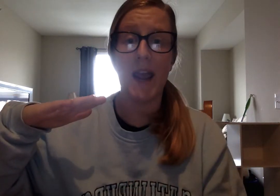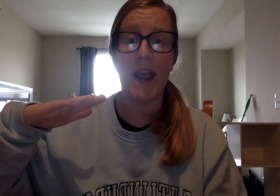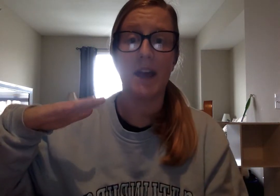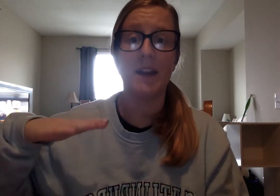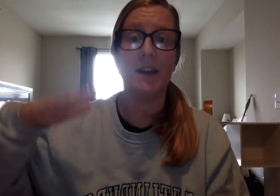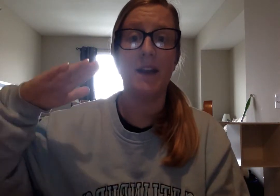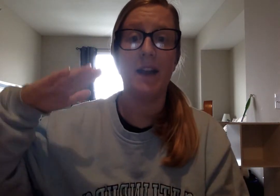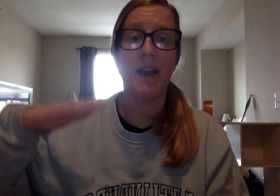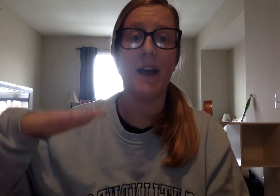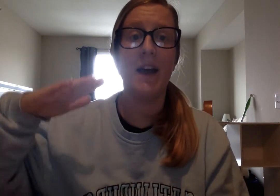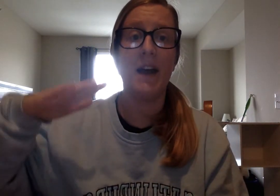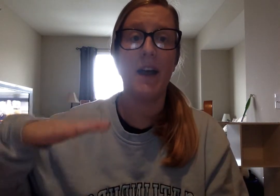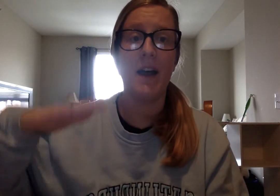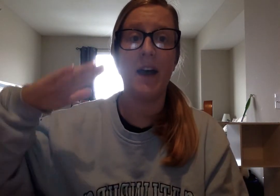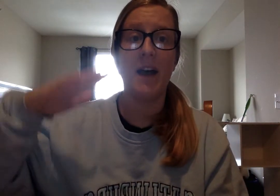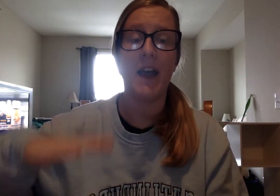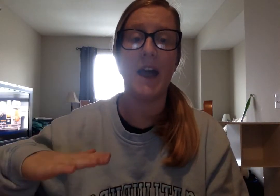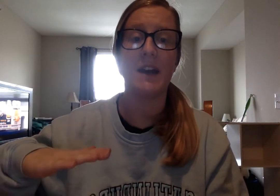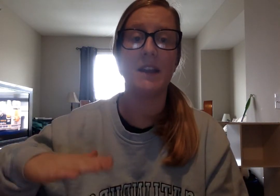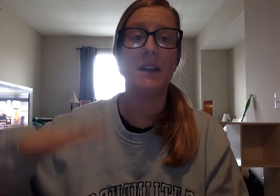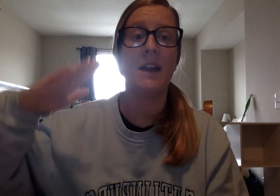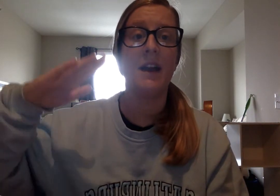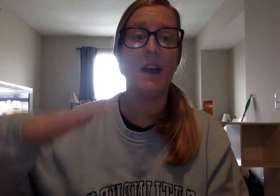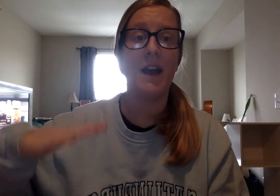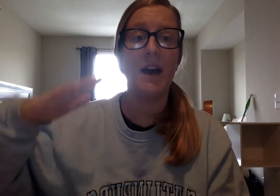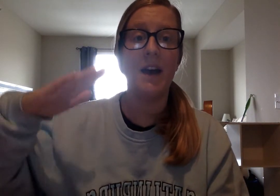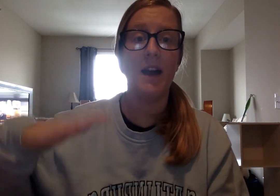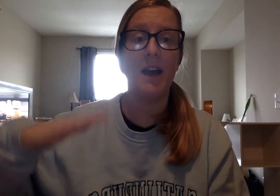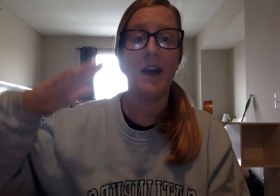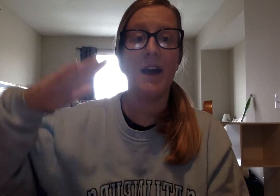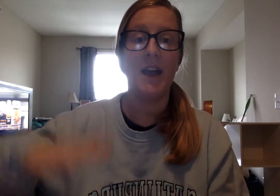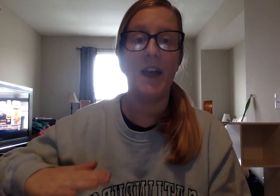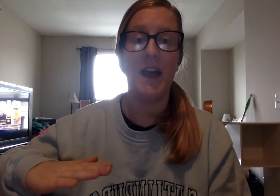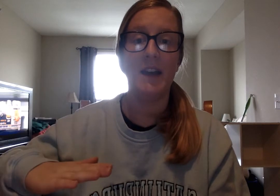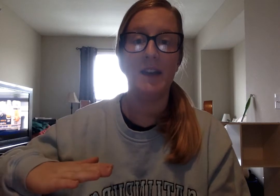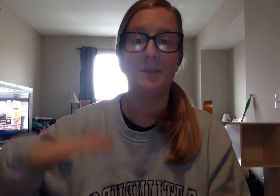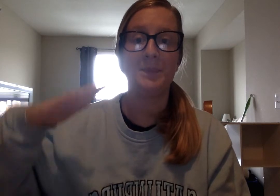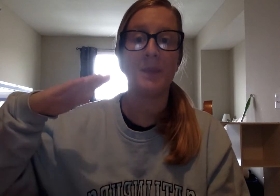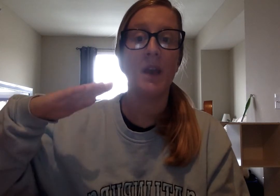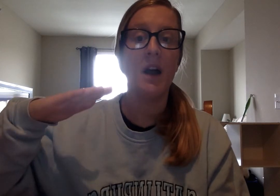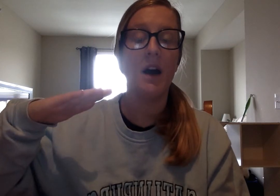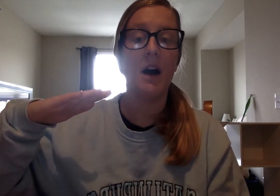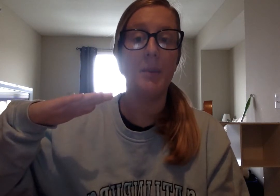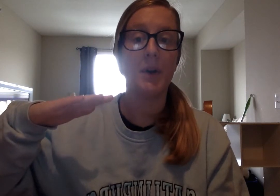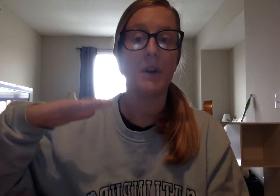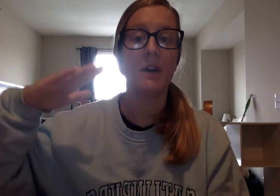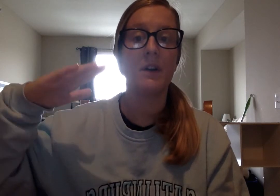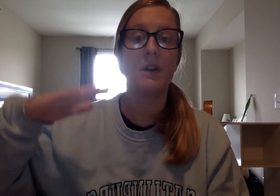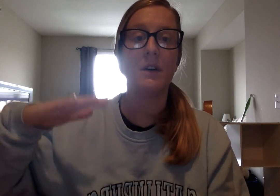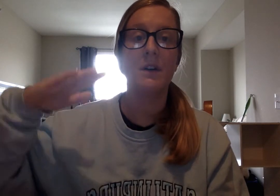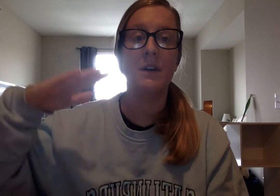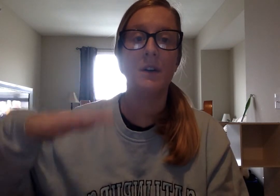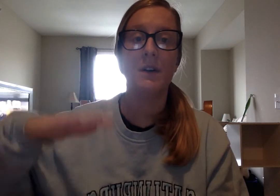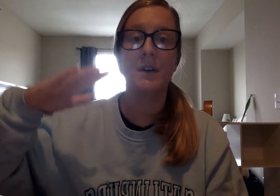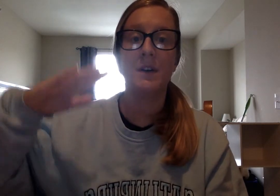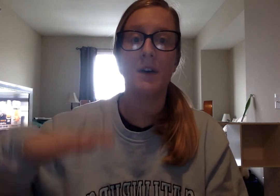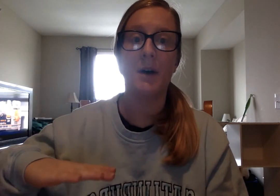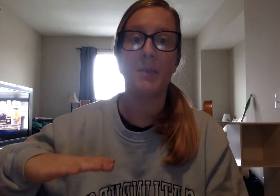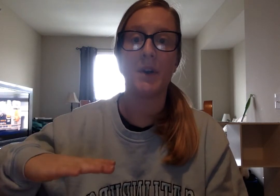adding. Eh, eh, adding. Eh, eh, adding. Upper. Eh, eh, upper.